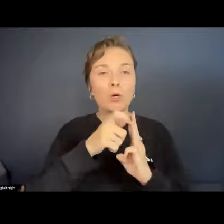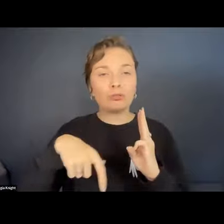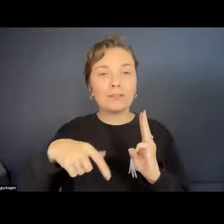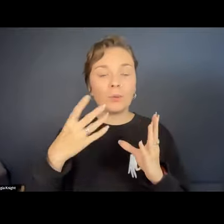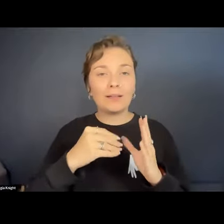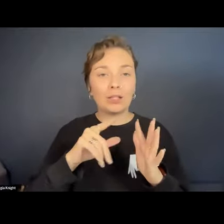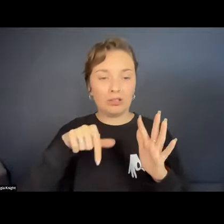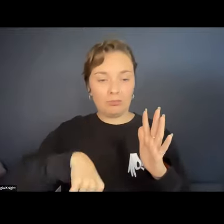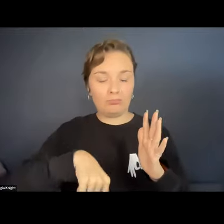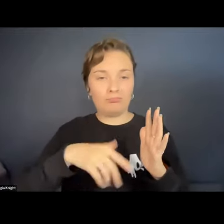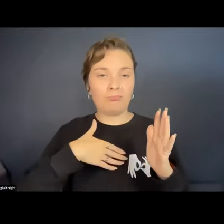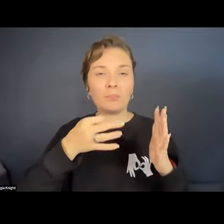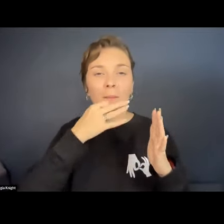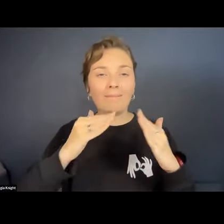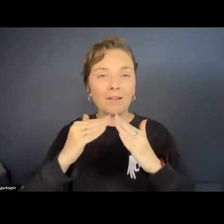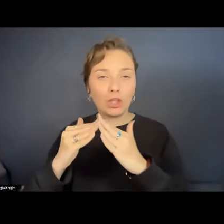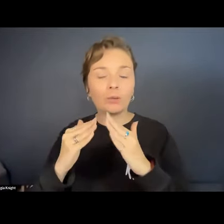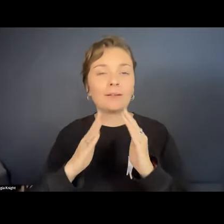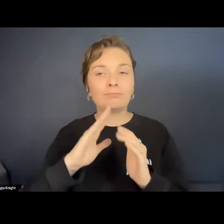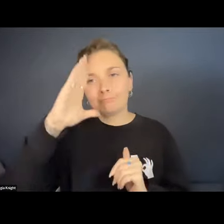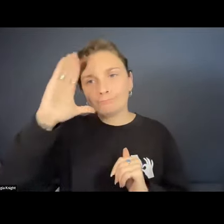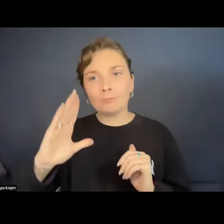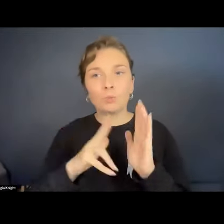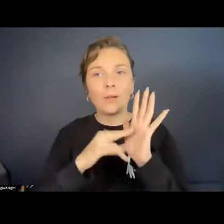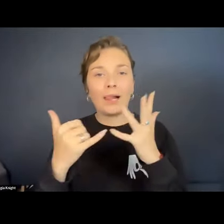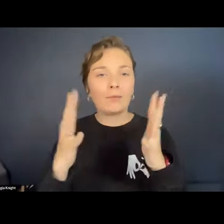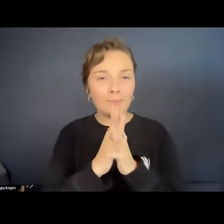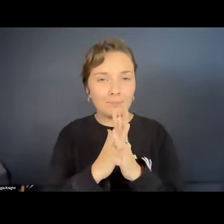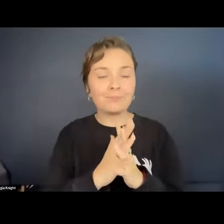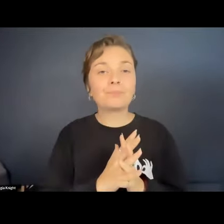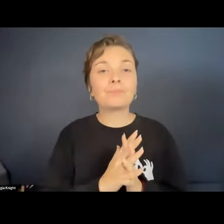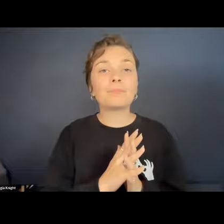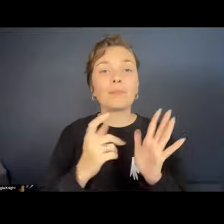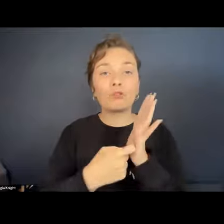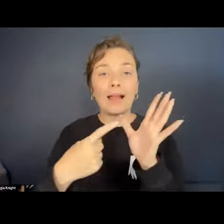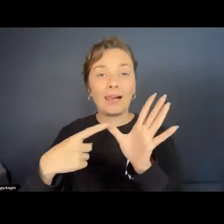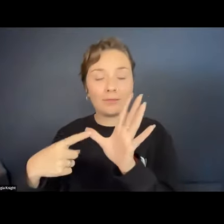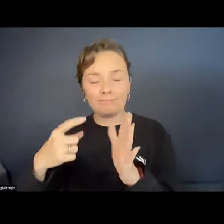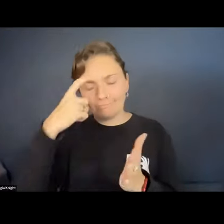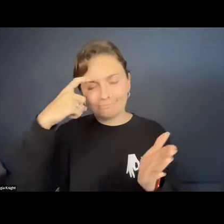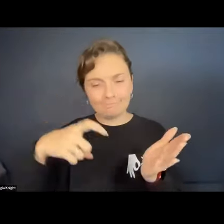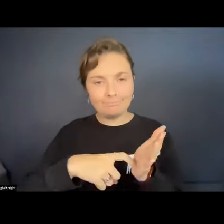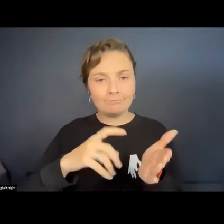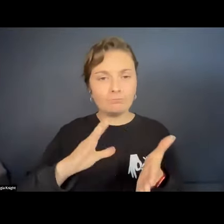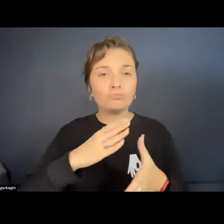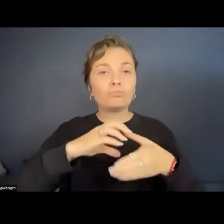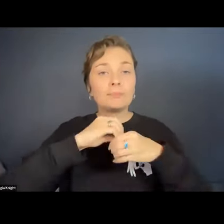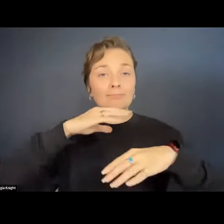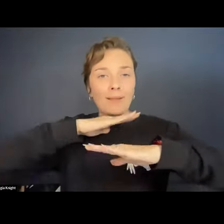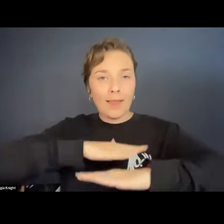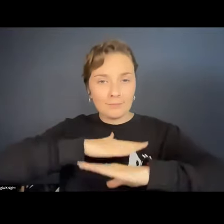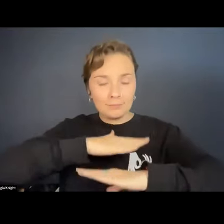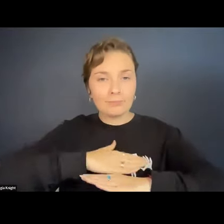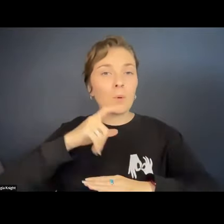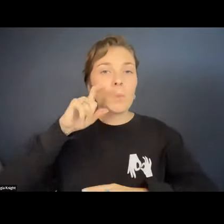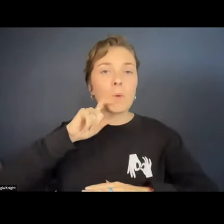Urin Quinti, a small village in regional New South Wales. Regional Arts Australia acknowledges the traditional custodians of the land and